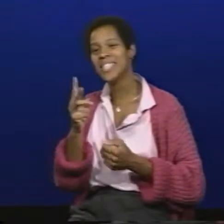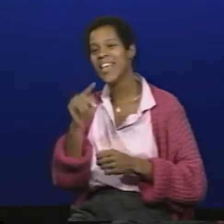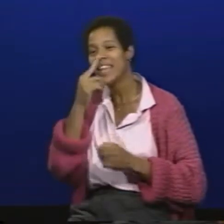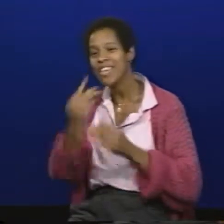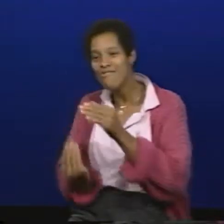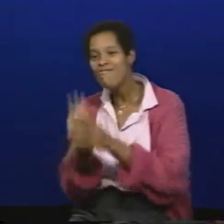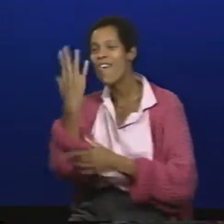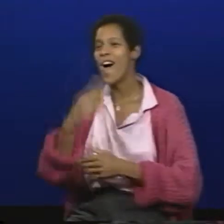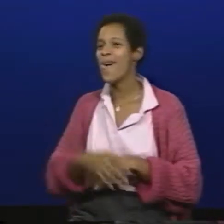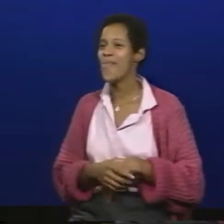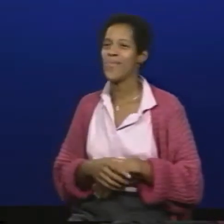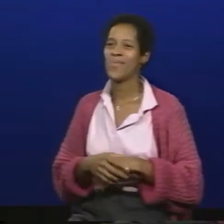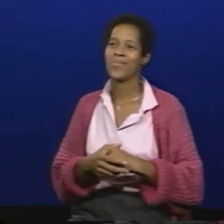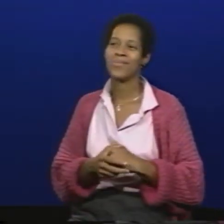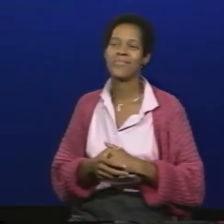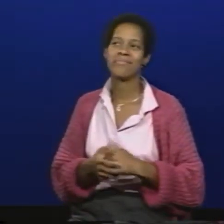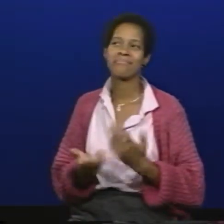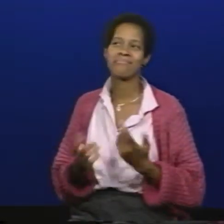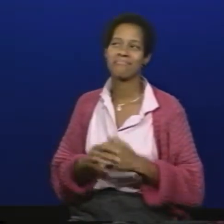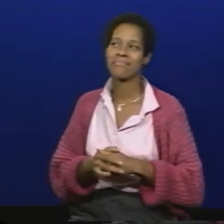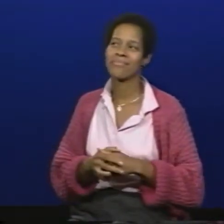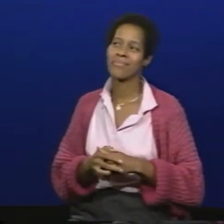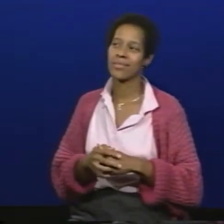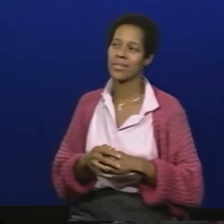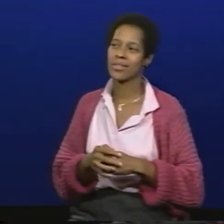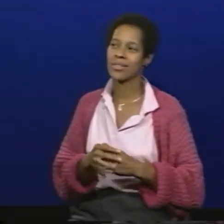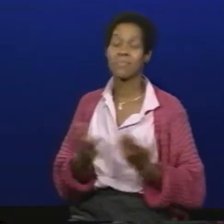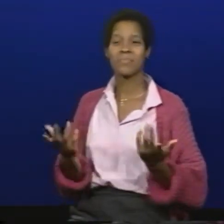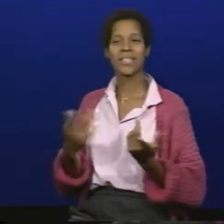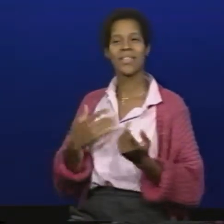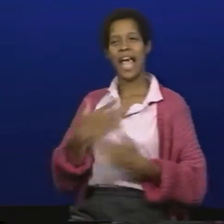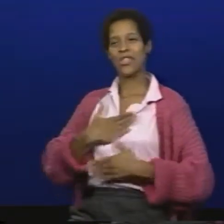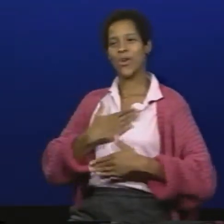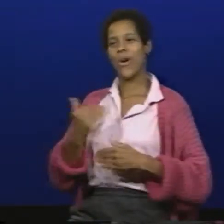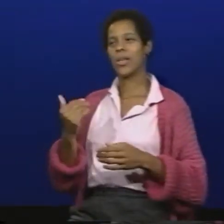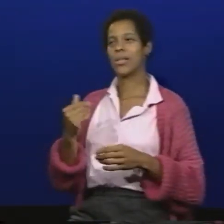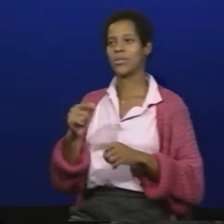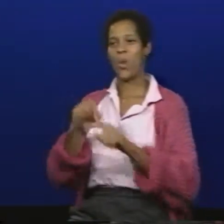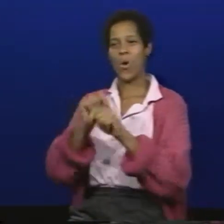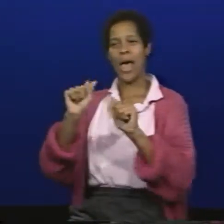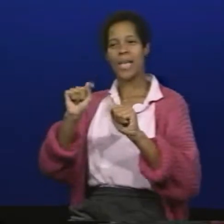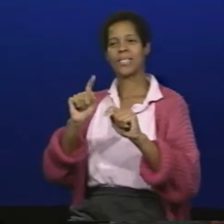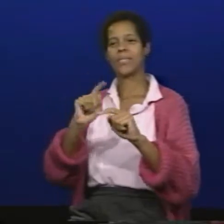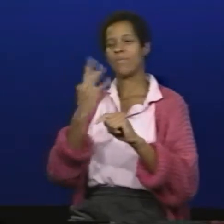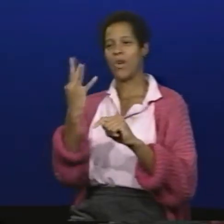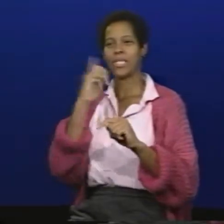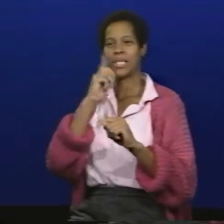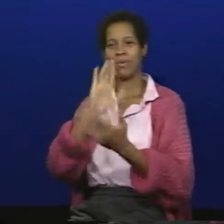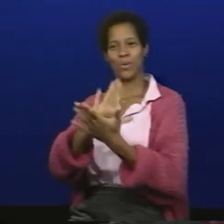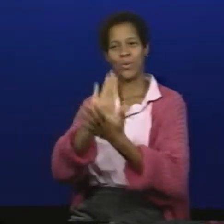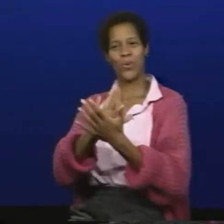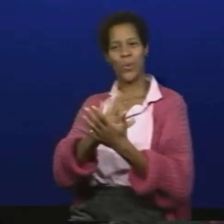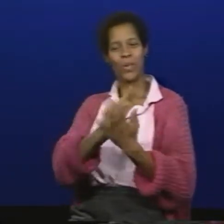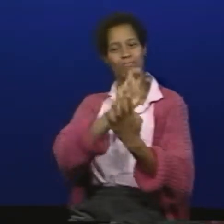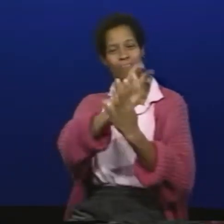know that those kind of things aren't really appropriate it's also a good job for me because I get to see the kids grow up and I like that